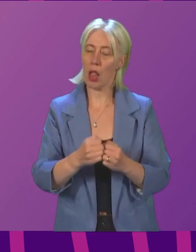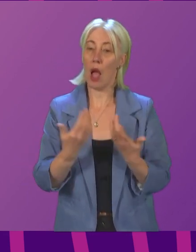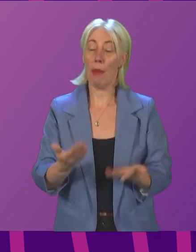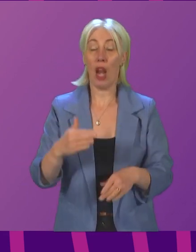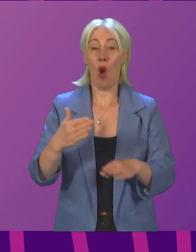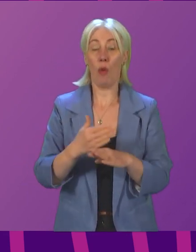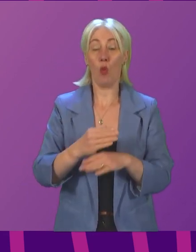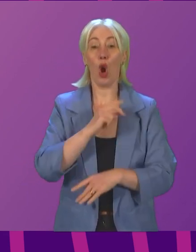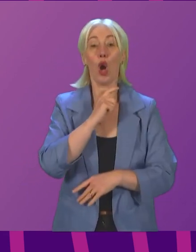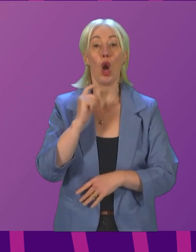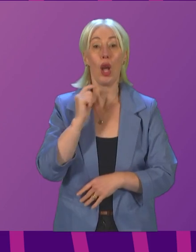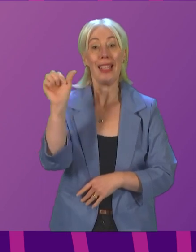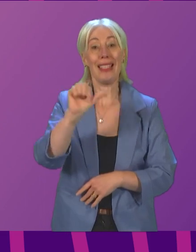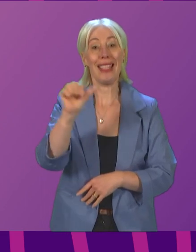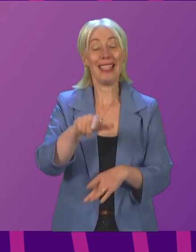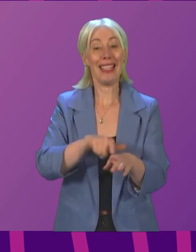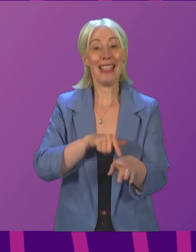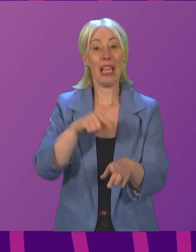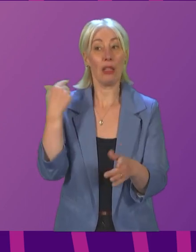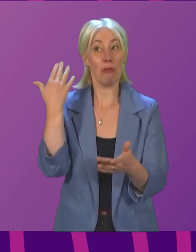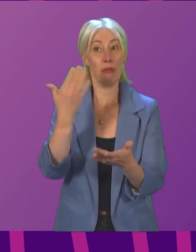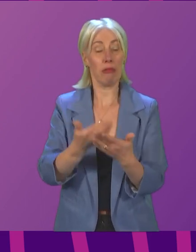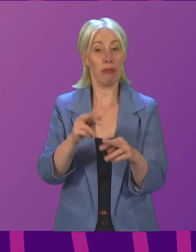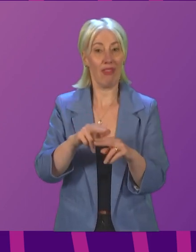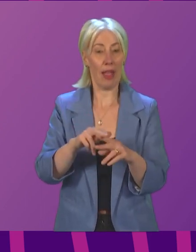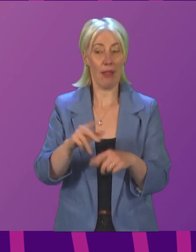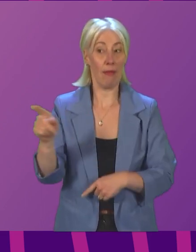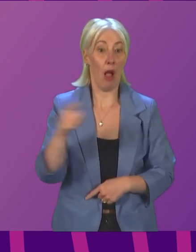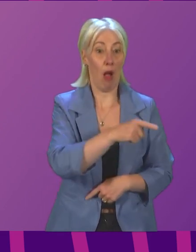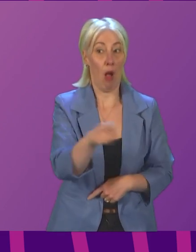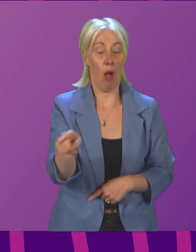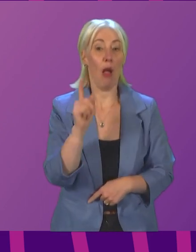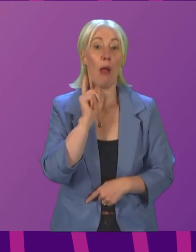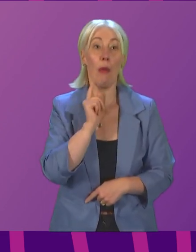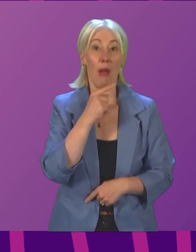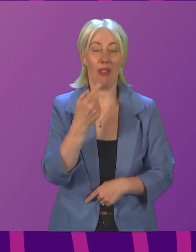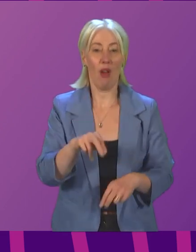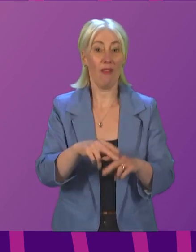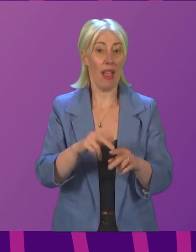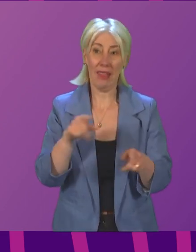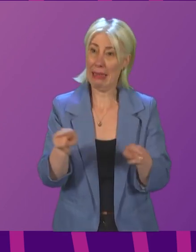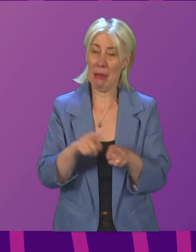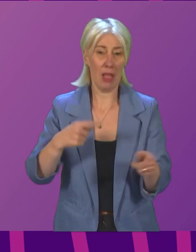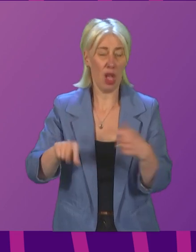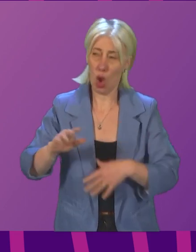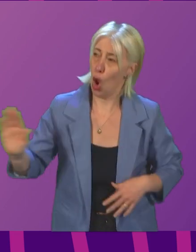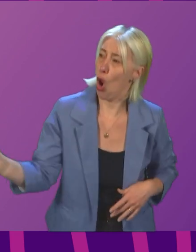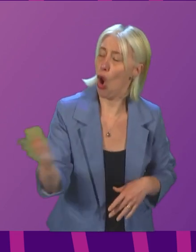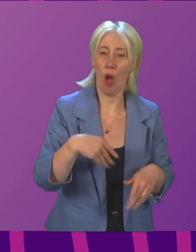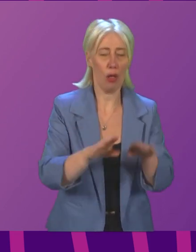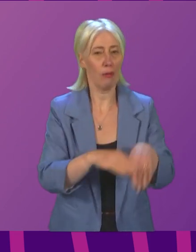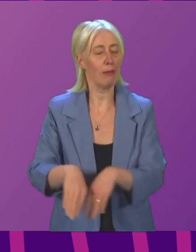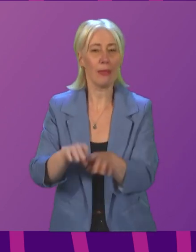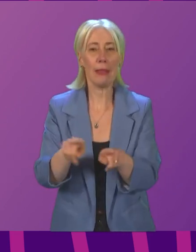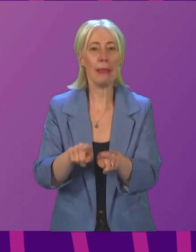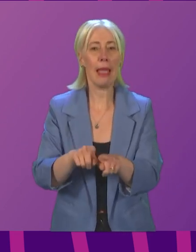Fife, I found that they, like us, are all Jock Thompson's Burns. The lang spoon required